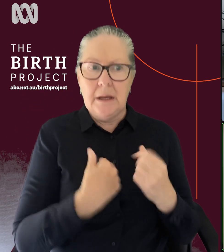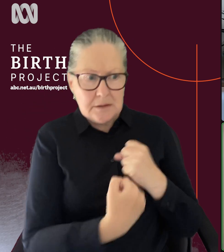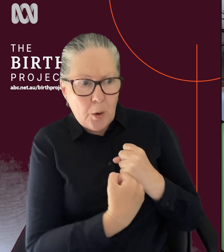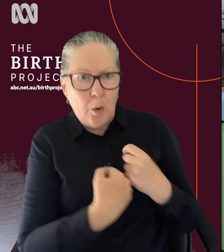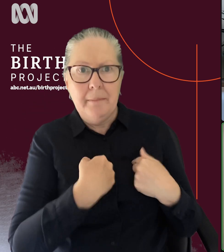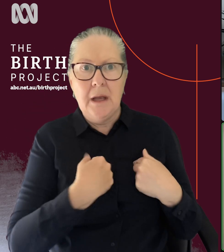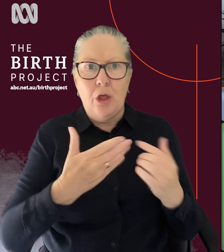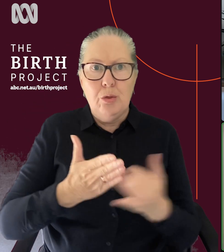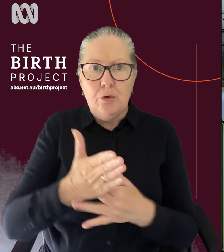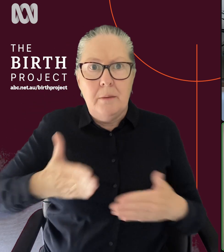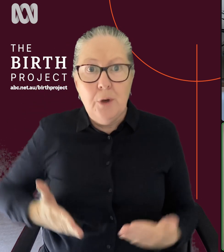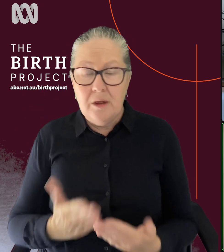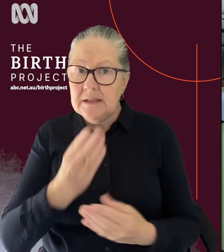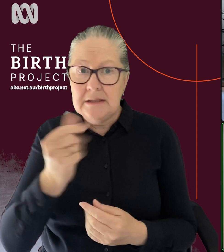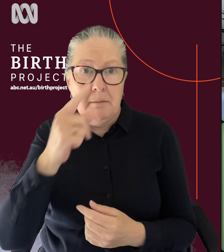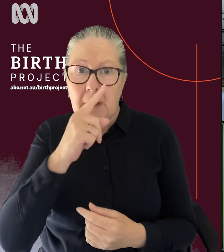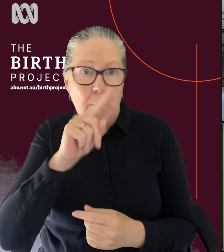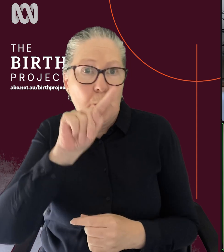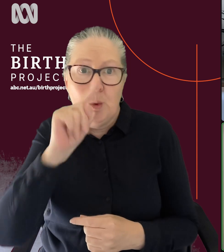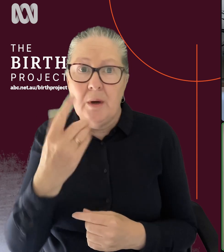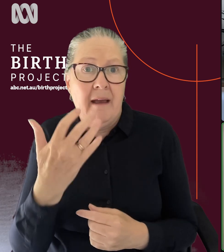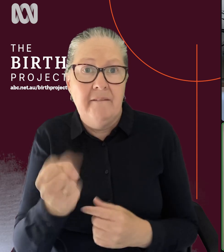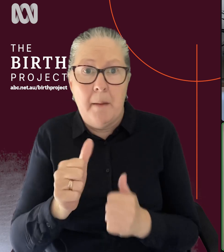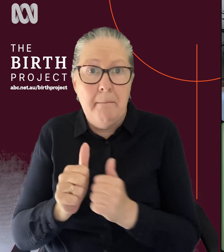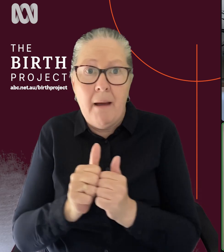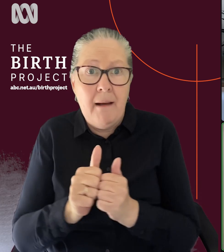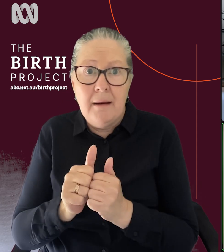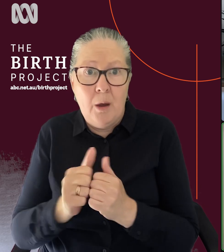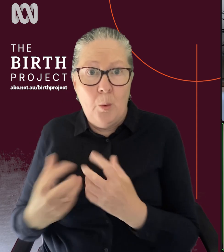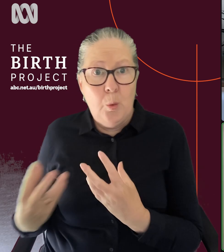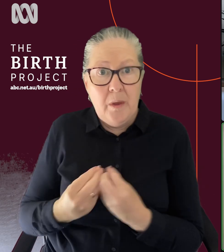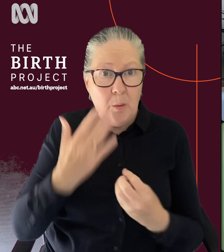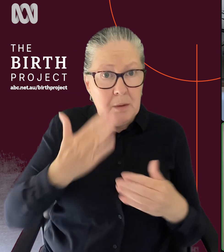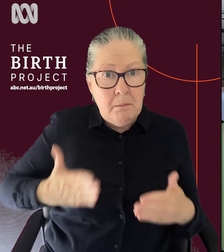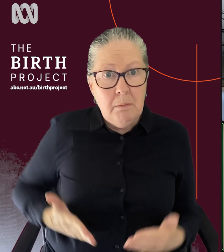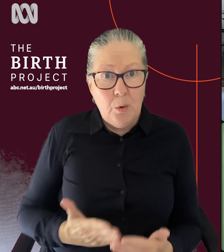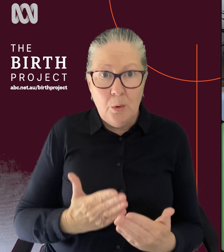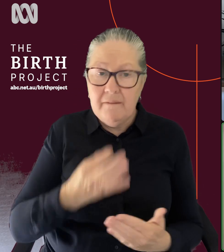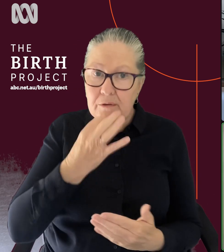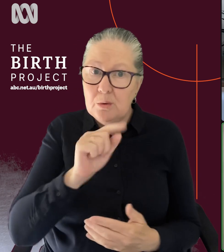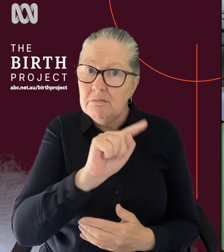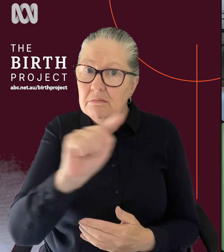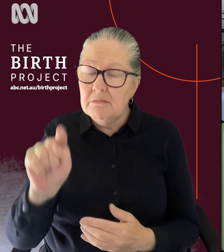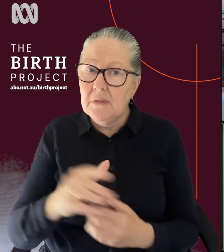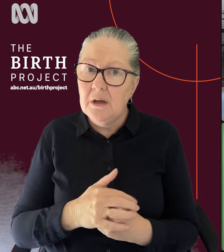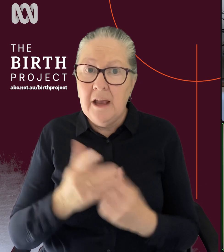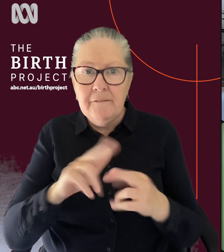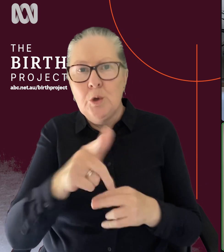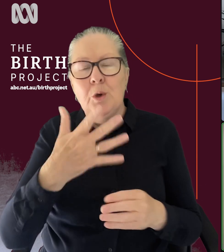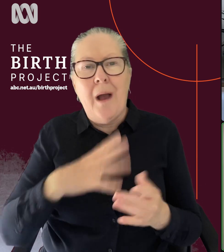birth. And some people, unfortunately, weren't able to have their partners there, a small number of people. But if you're wanting to have extended family